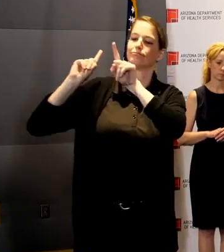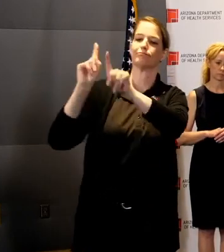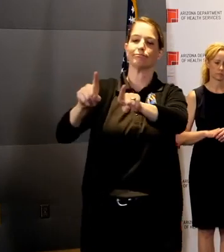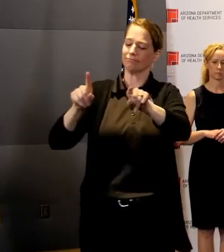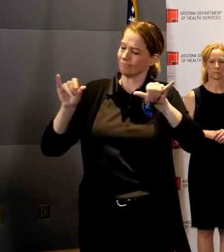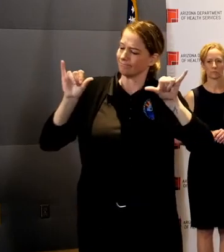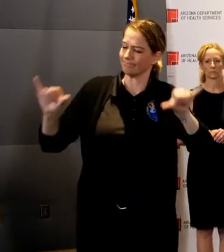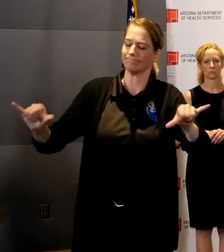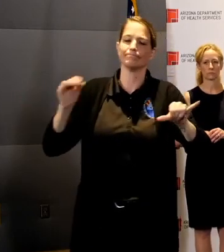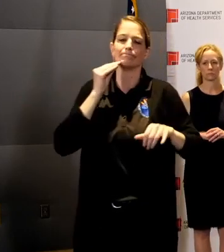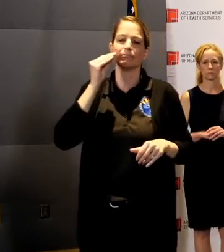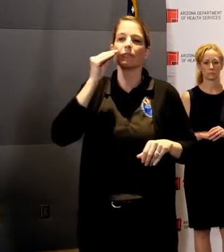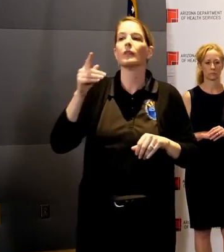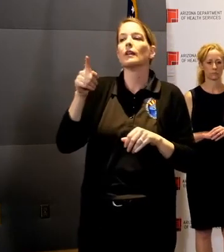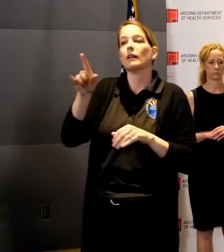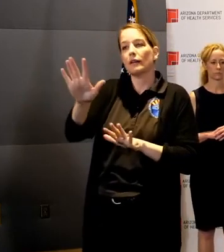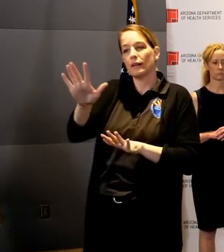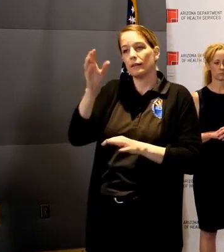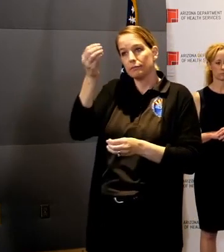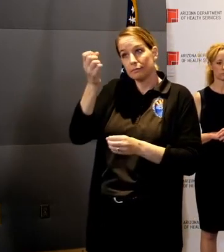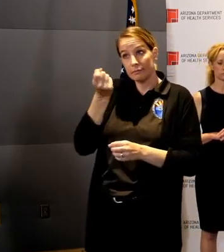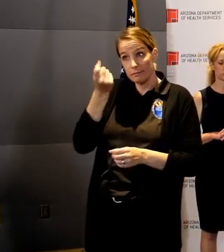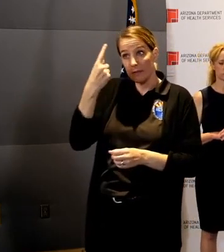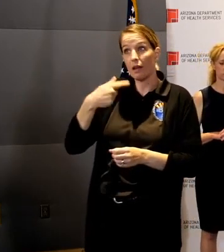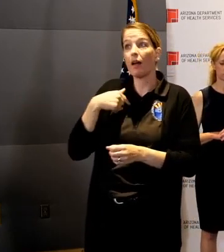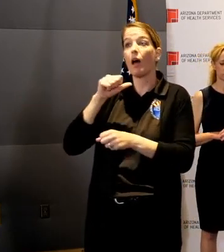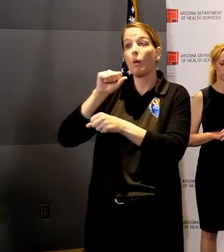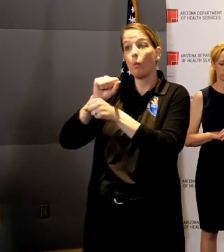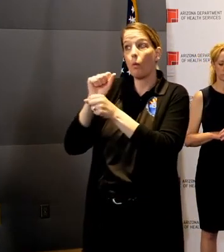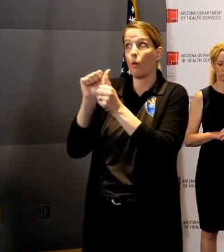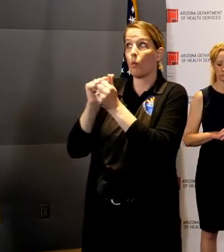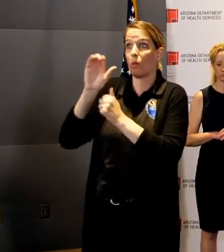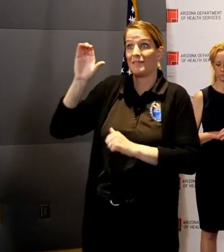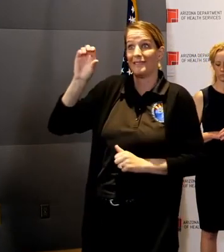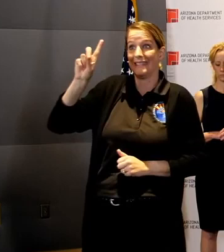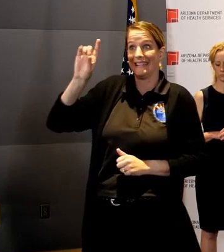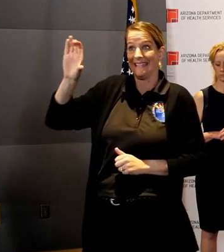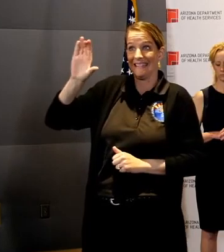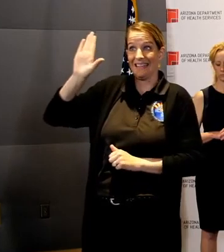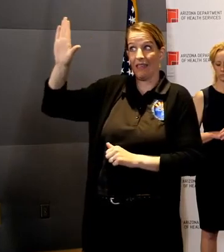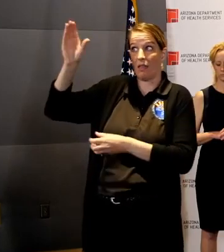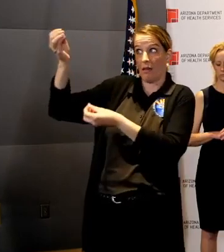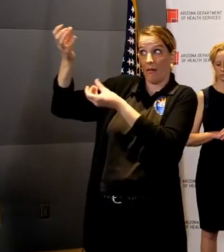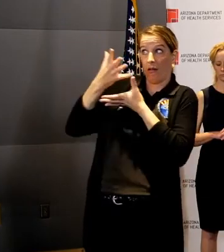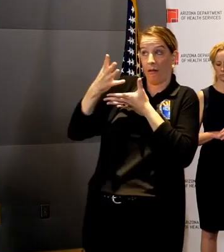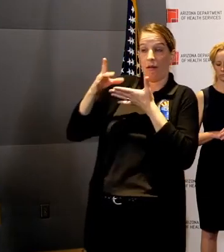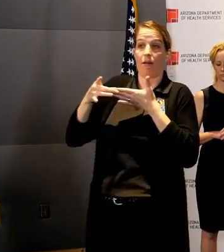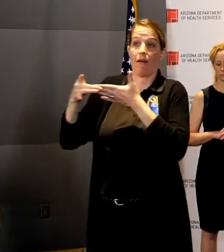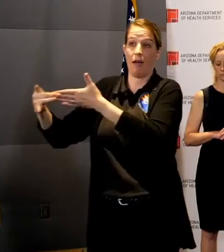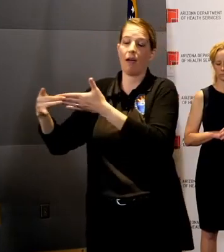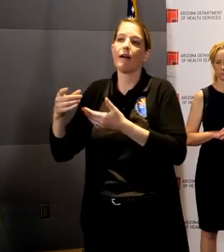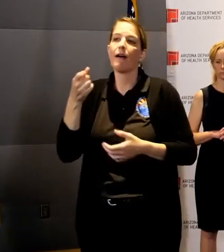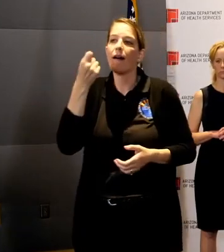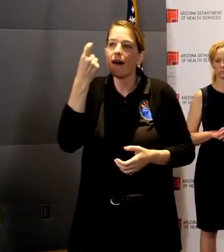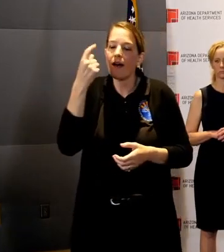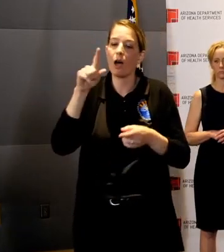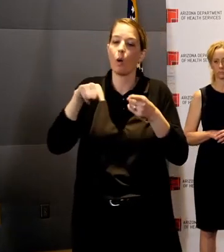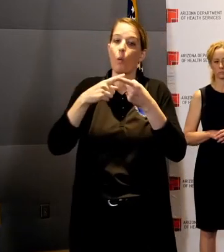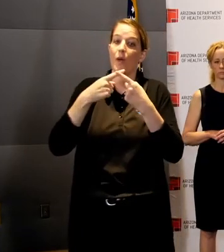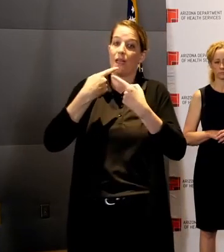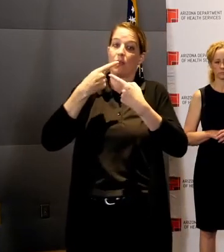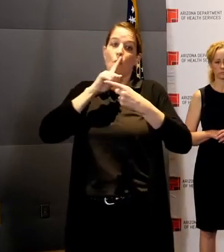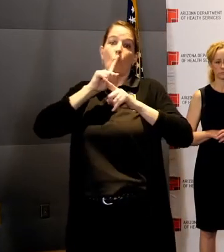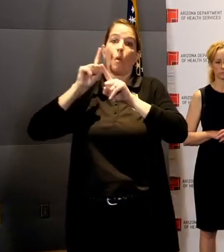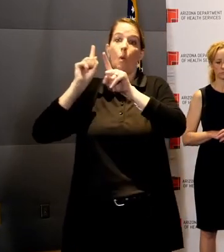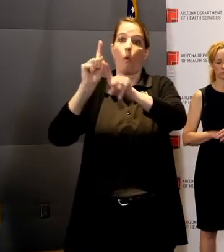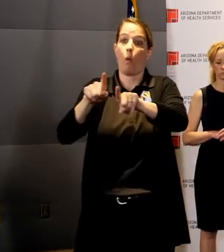of Health Services. When, when an executive order is issued or a declaration is made, it's made from the governor. I